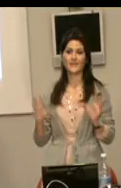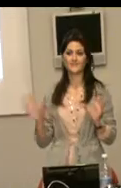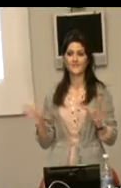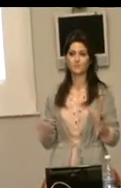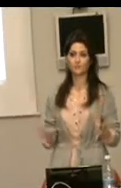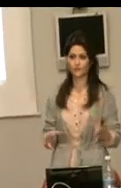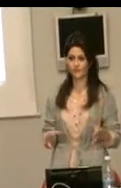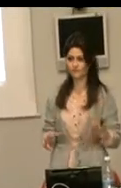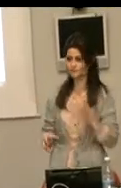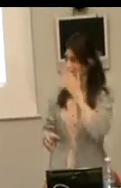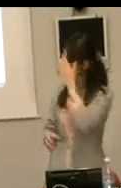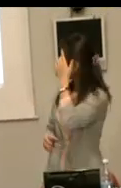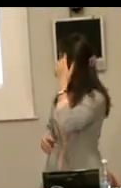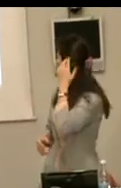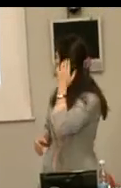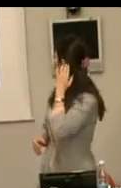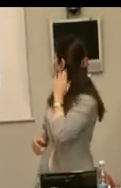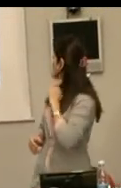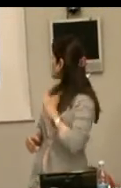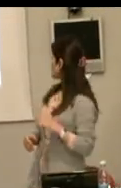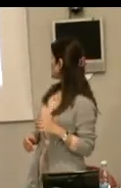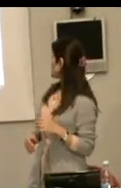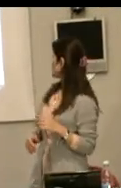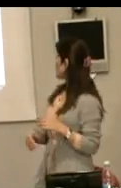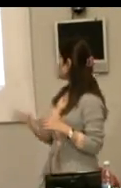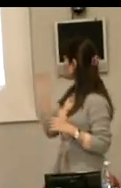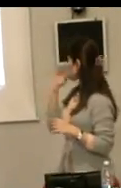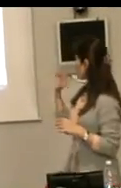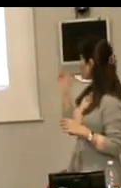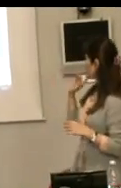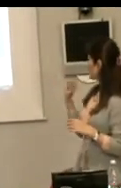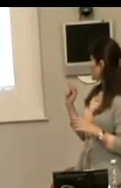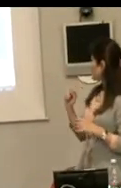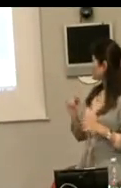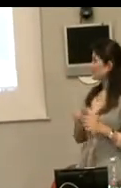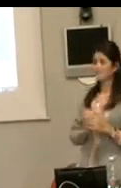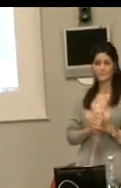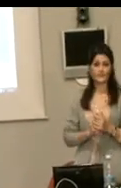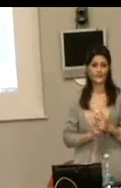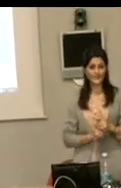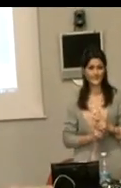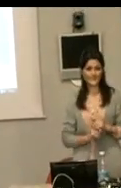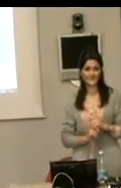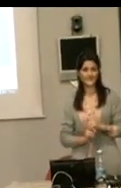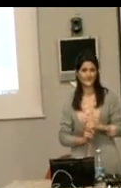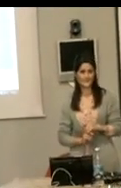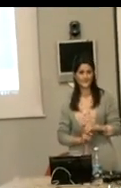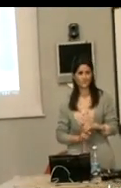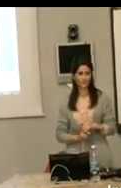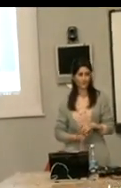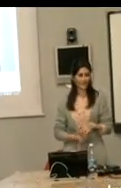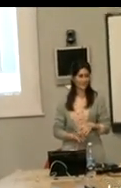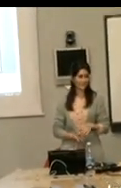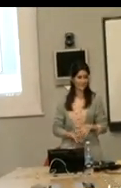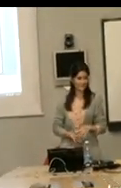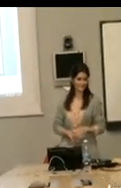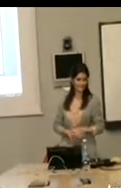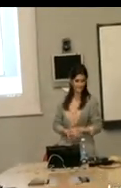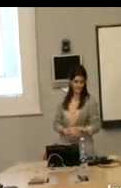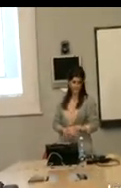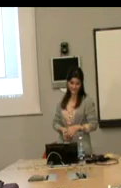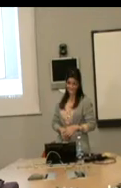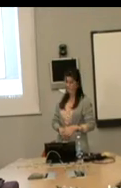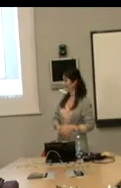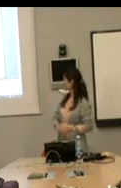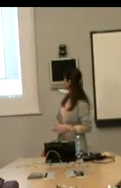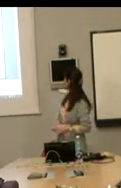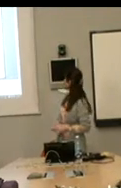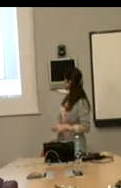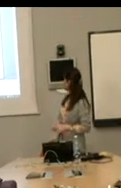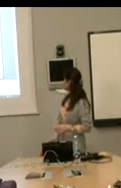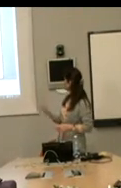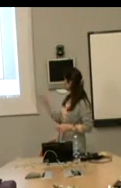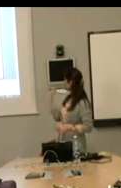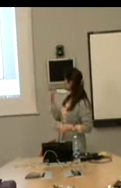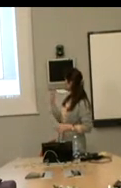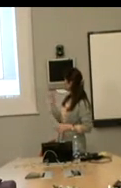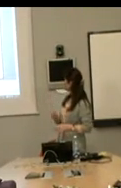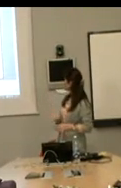exact program. And today we are going to make similar spelling, if you like. And we will make